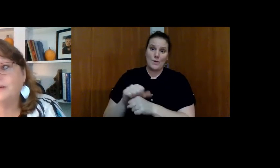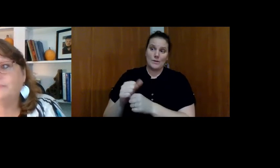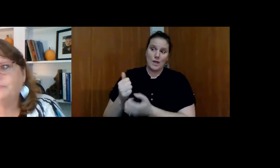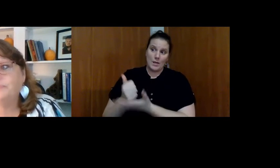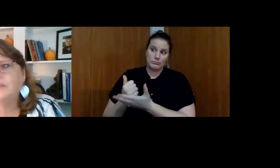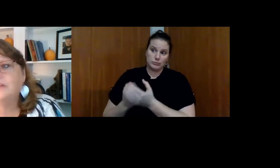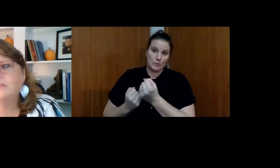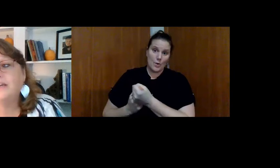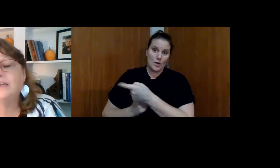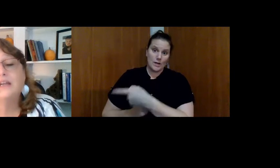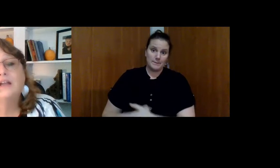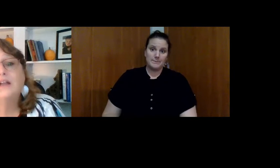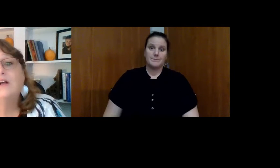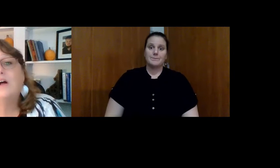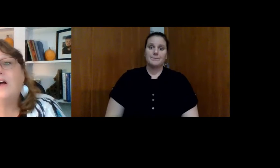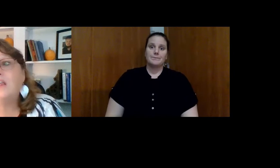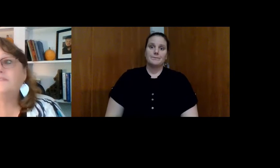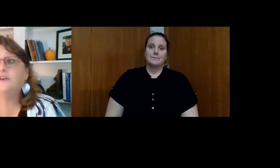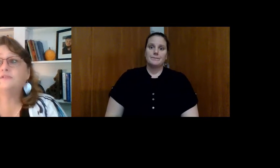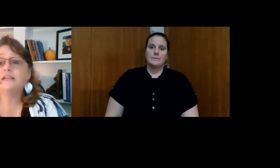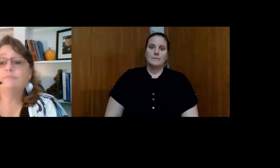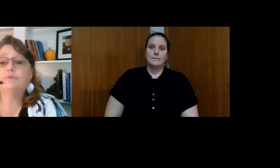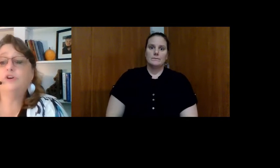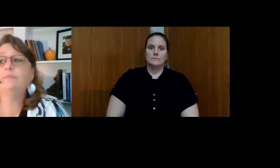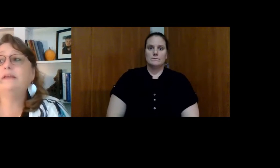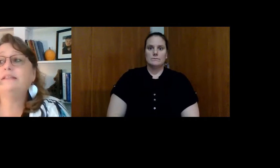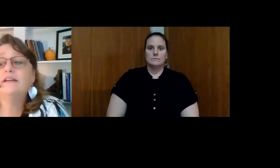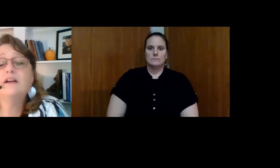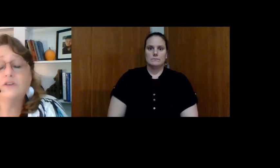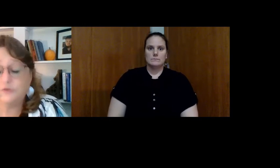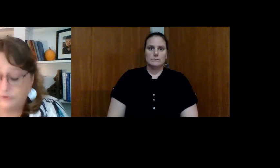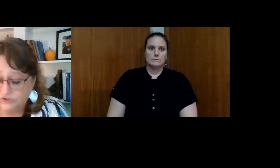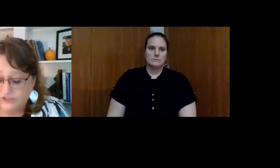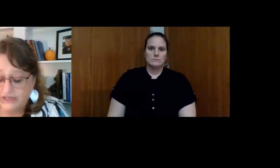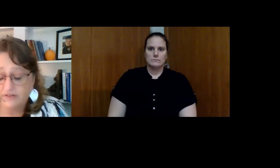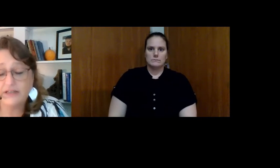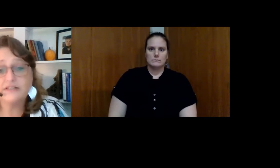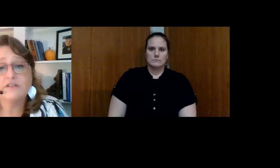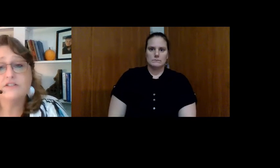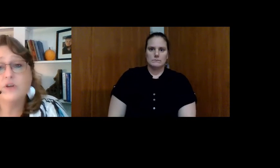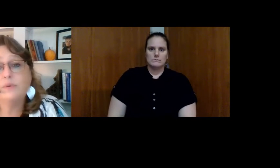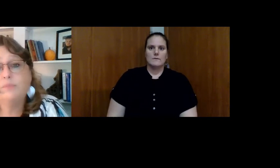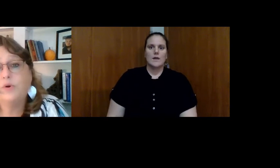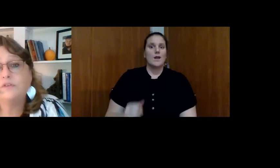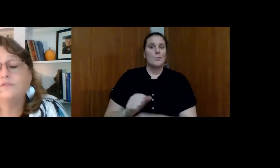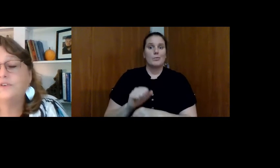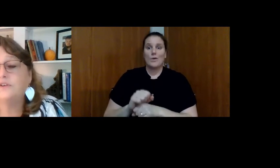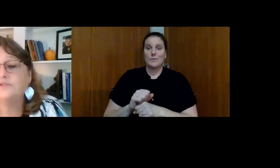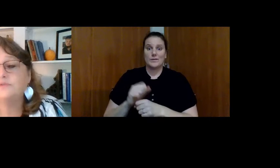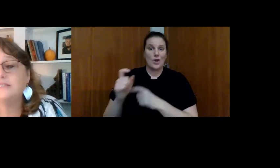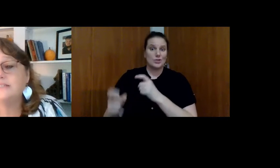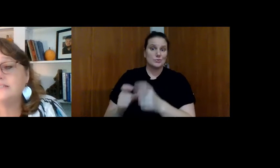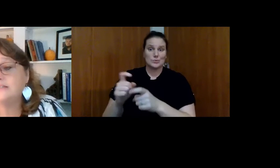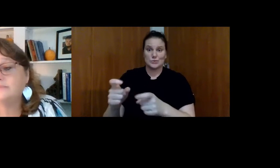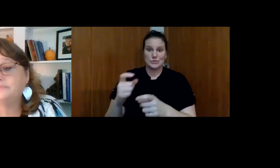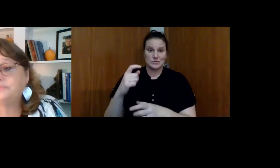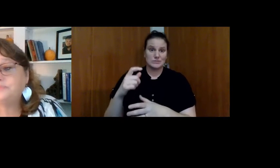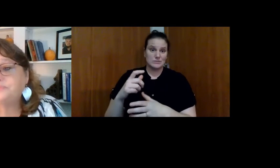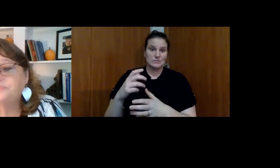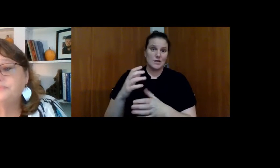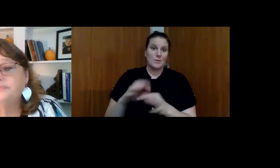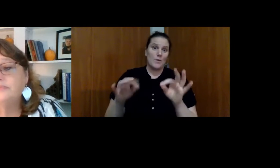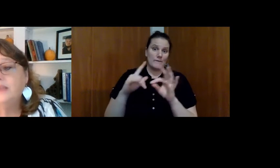support him. Right. All of those employment contribution areas are so important for those reasons.